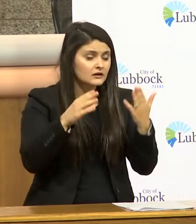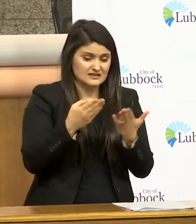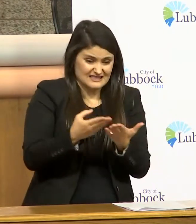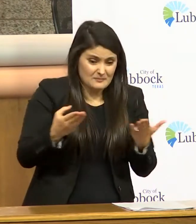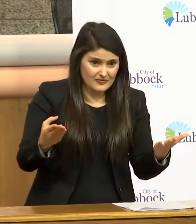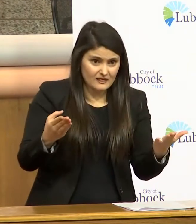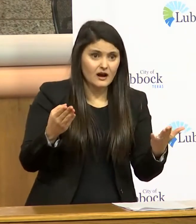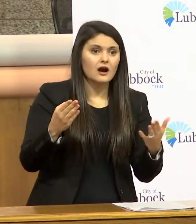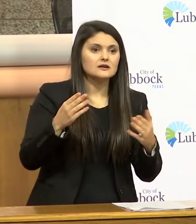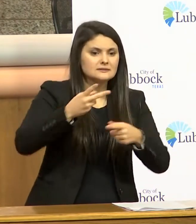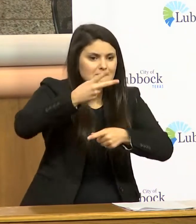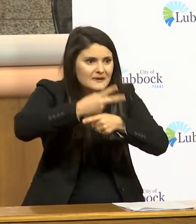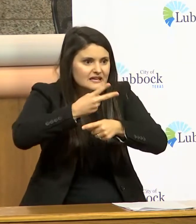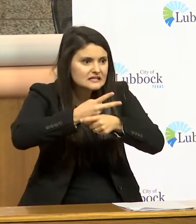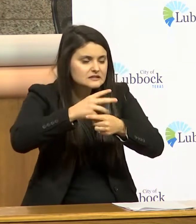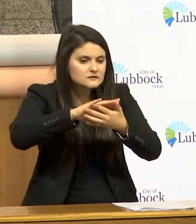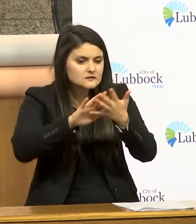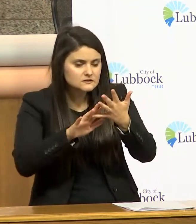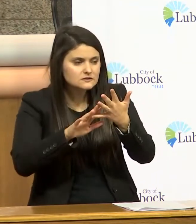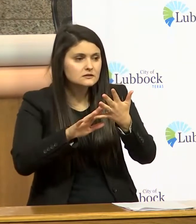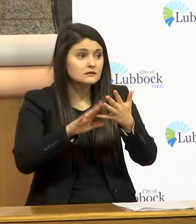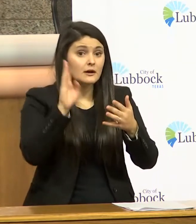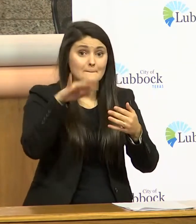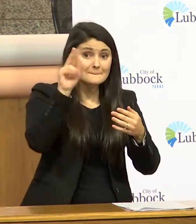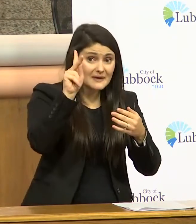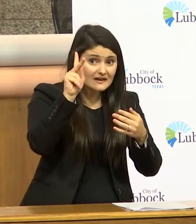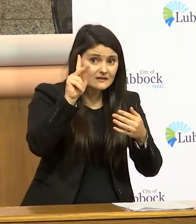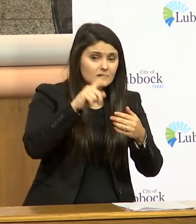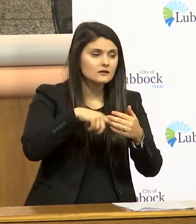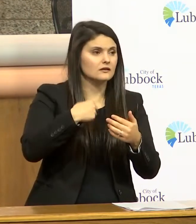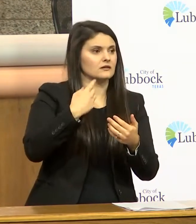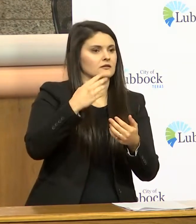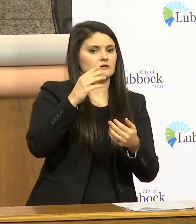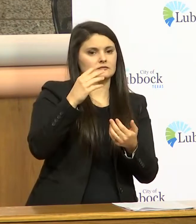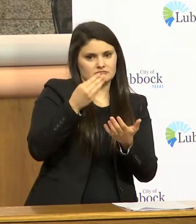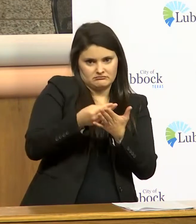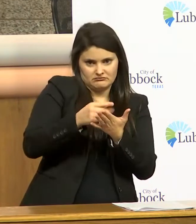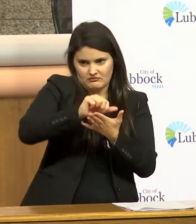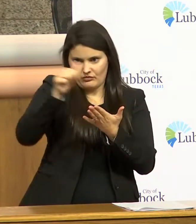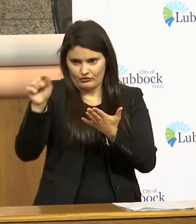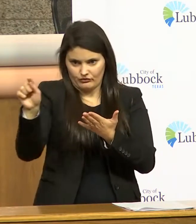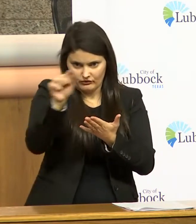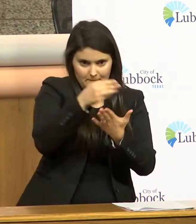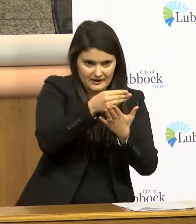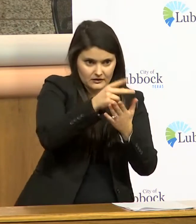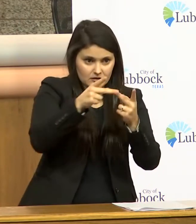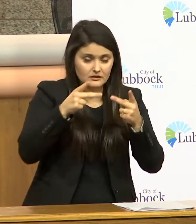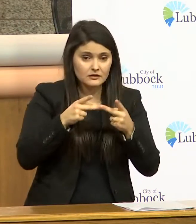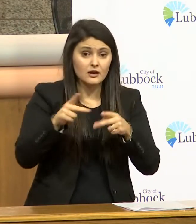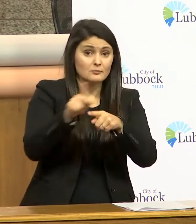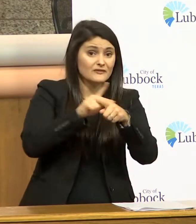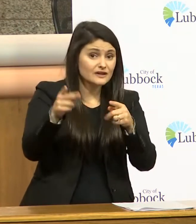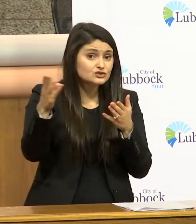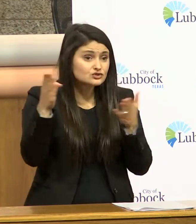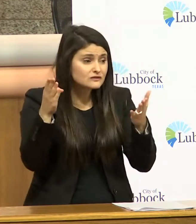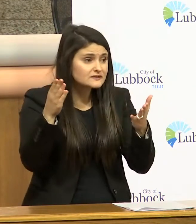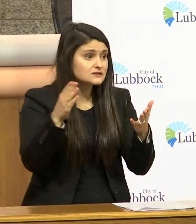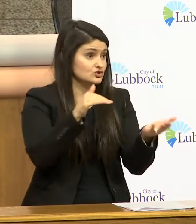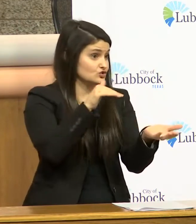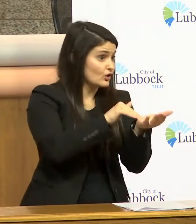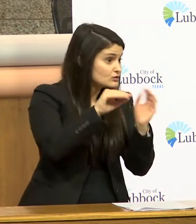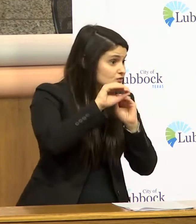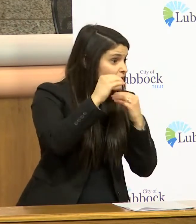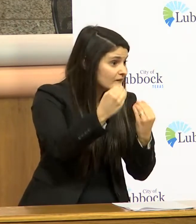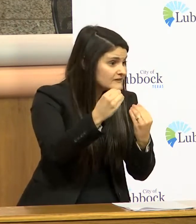supplies and maintenance banks and financial institutions professional services health care providers